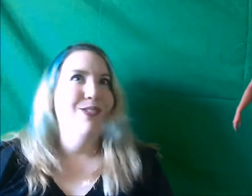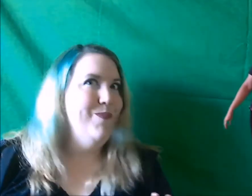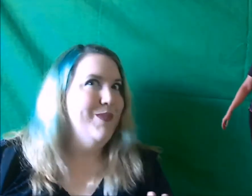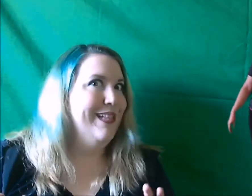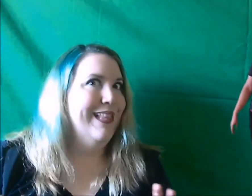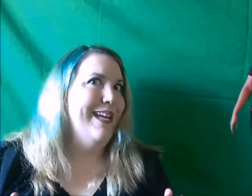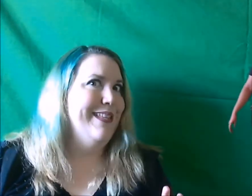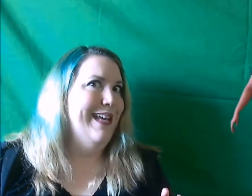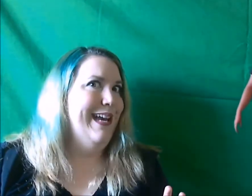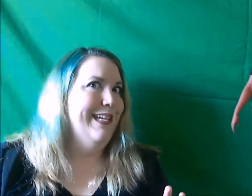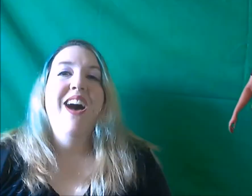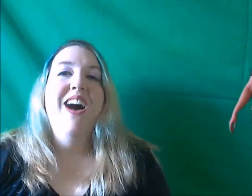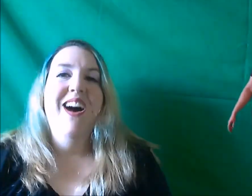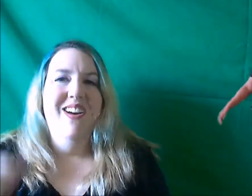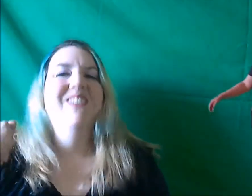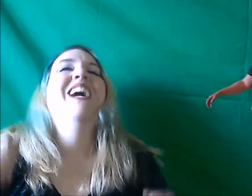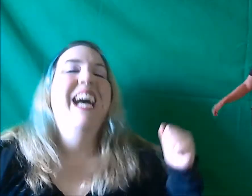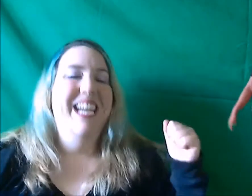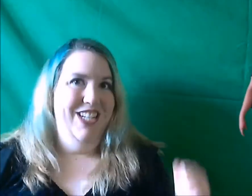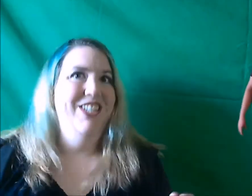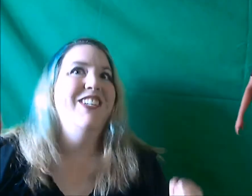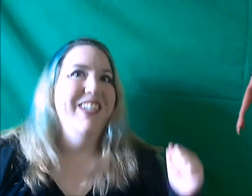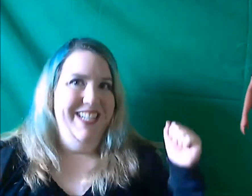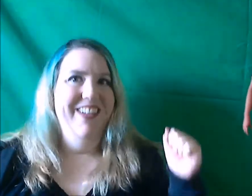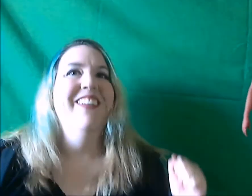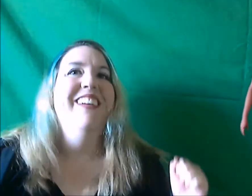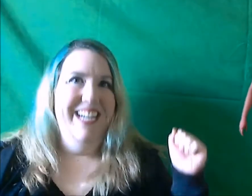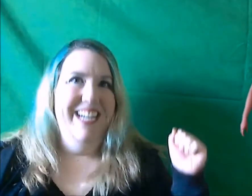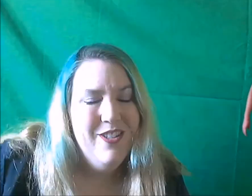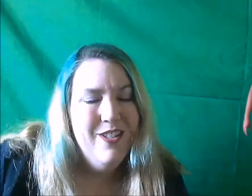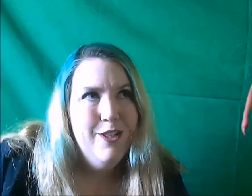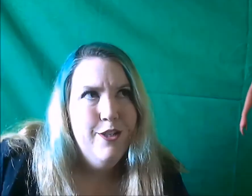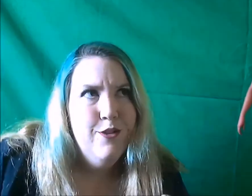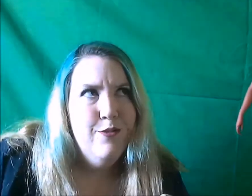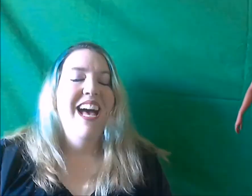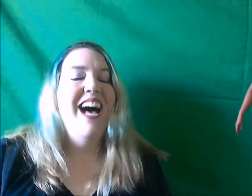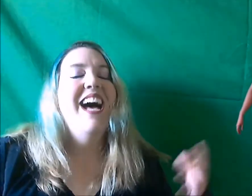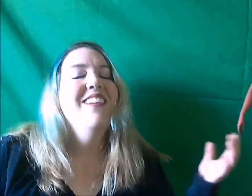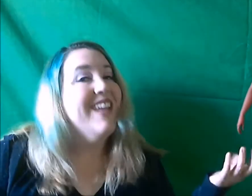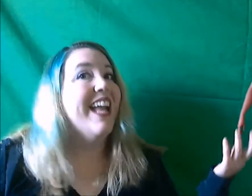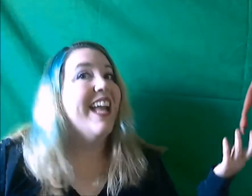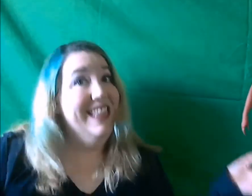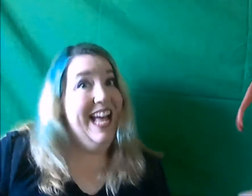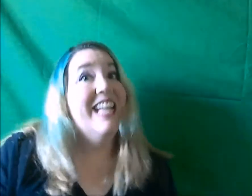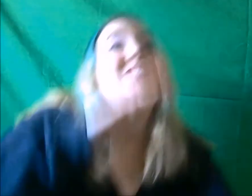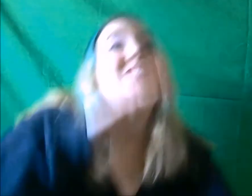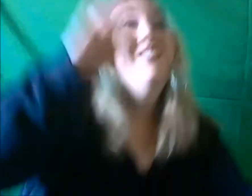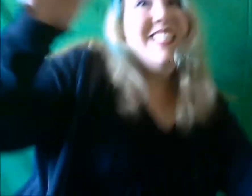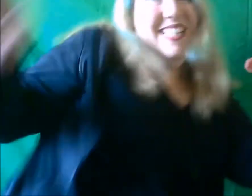like that. Oh I shook it all right. I've got a lot to shake.